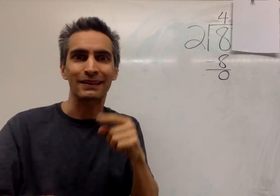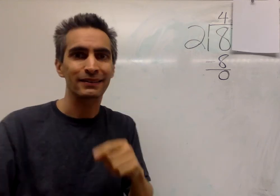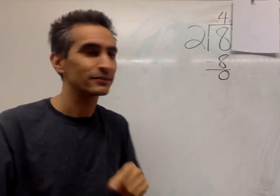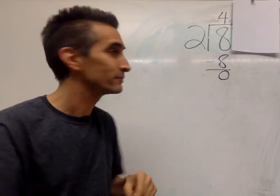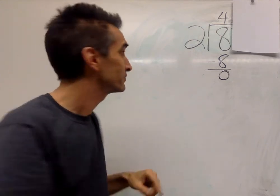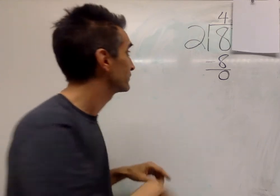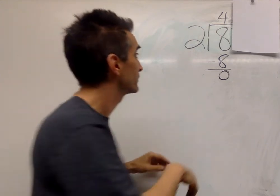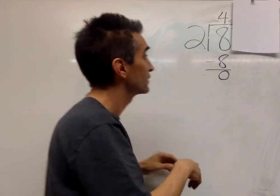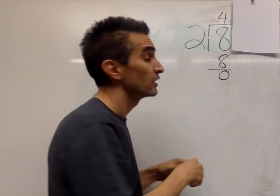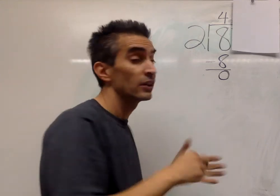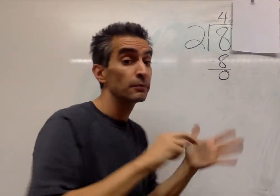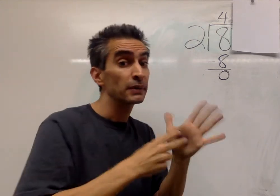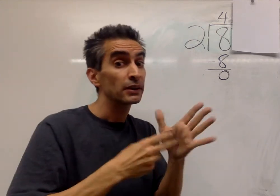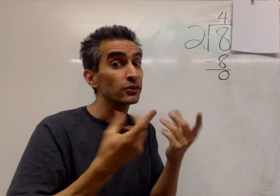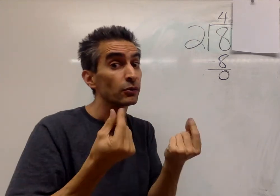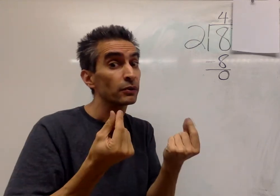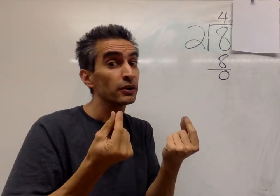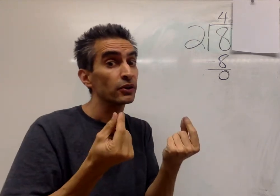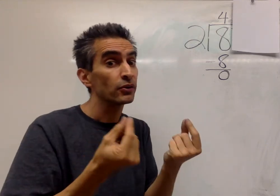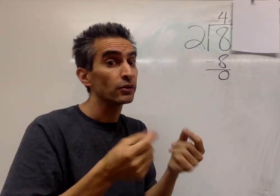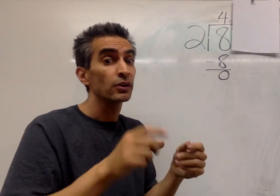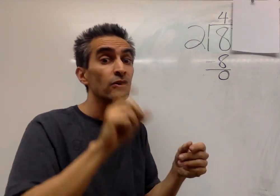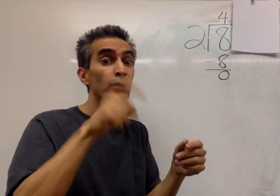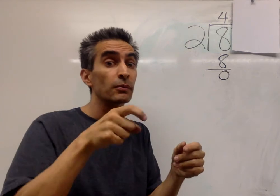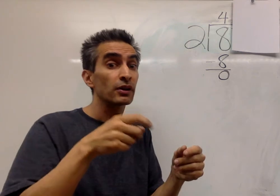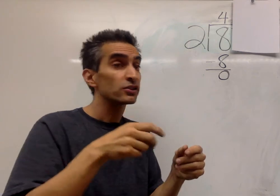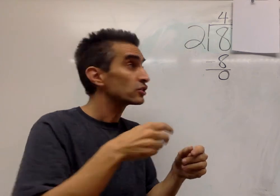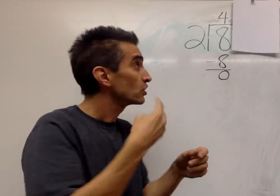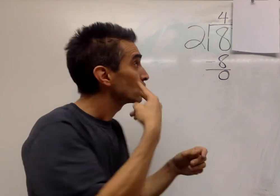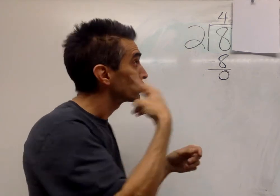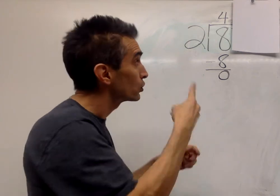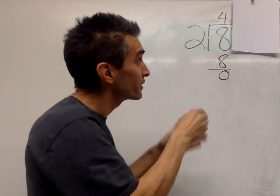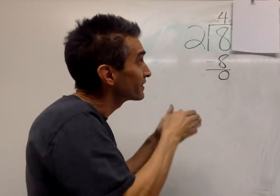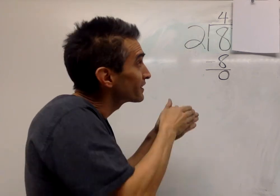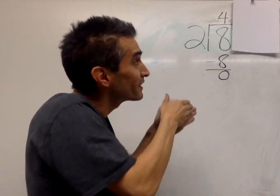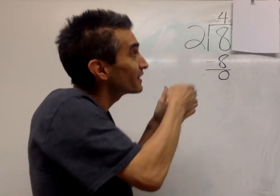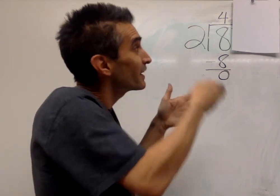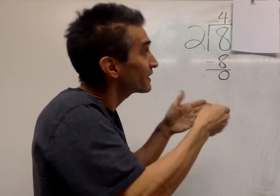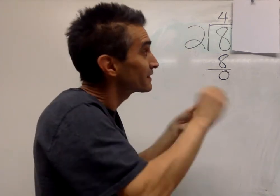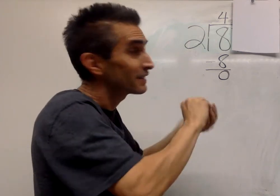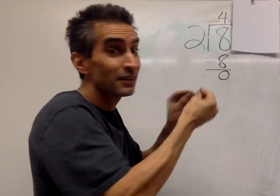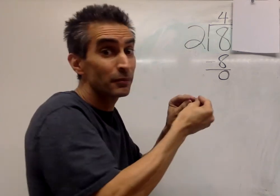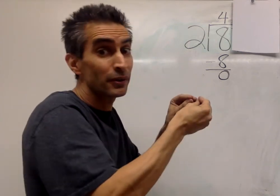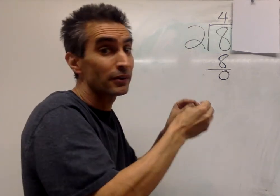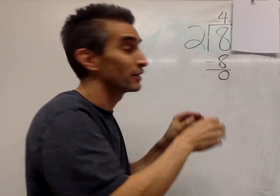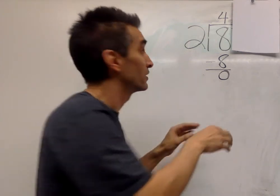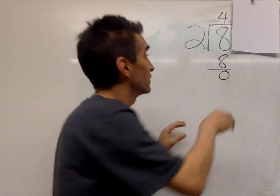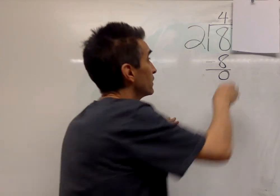Can't. That means, what do have to do? We've got to look at the next number to the right.